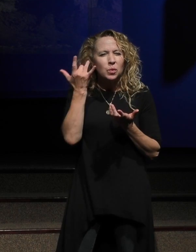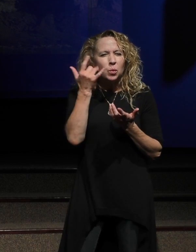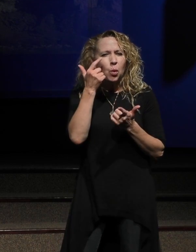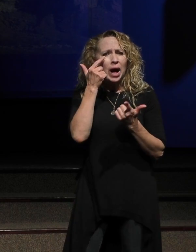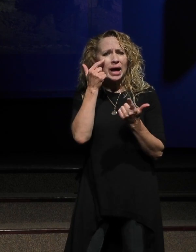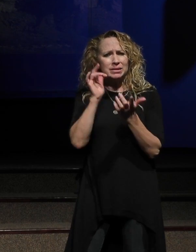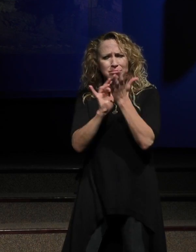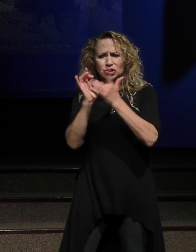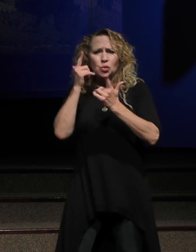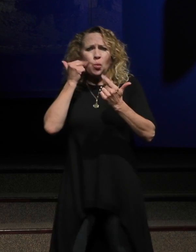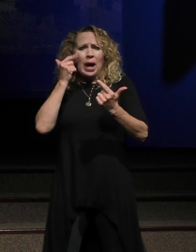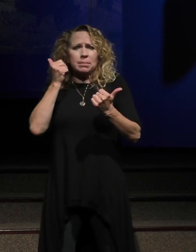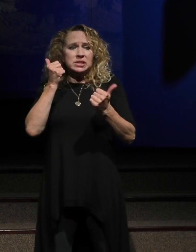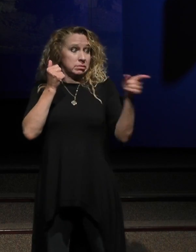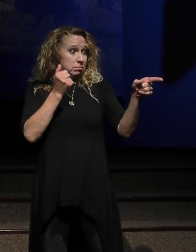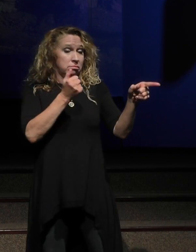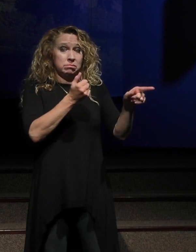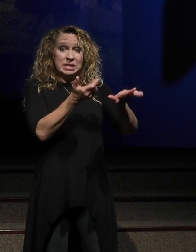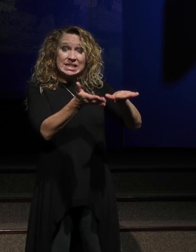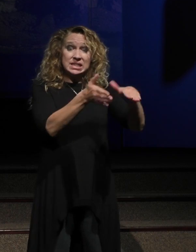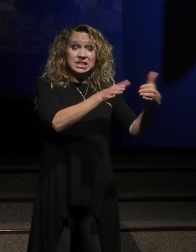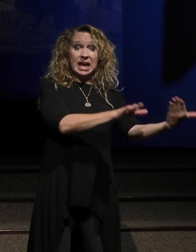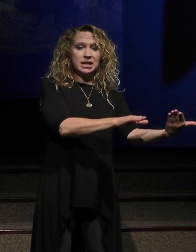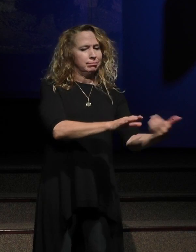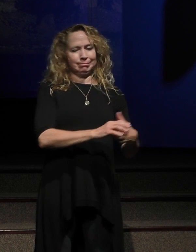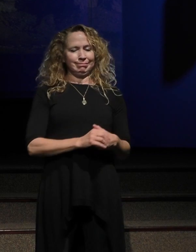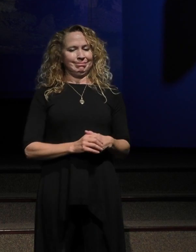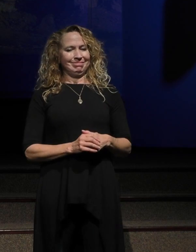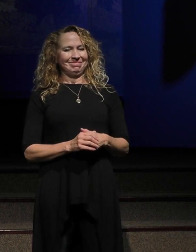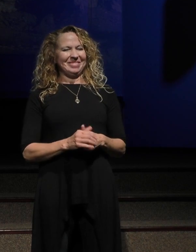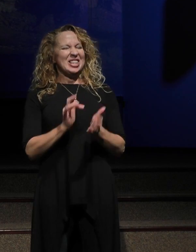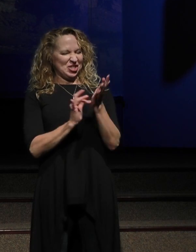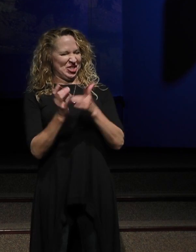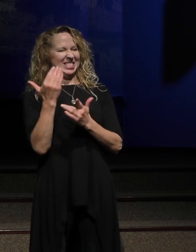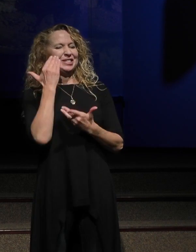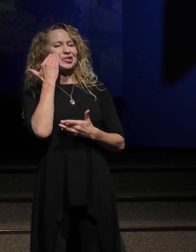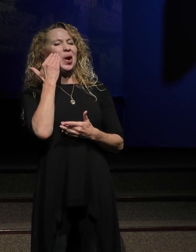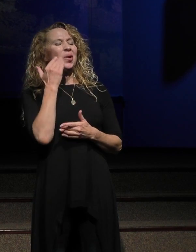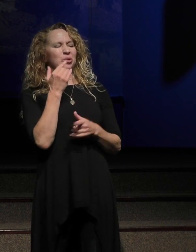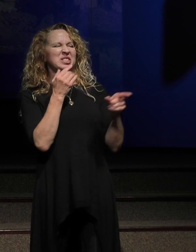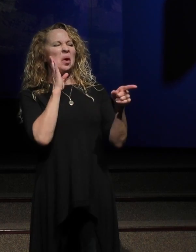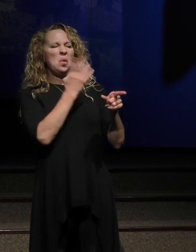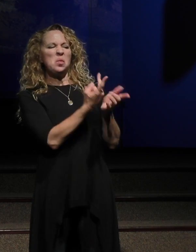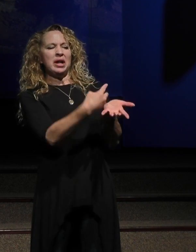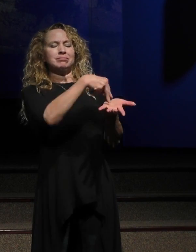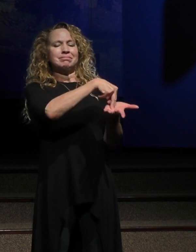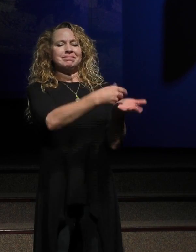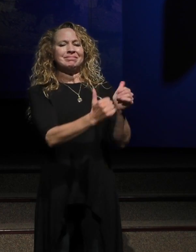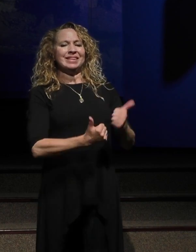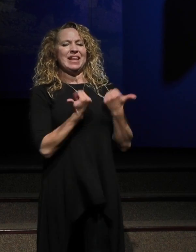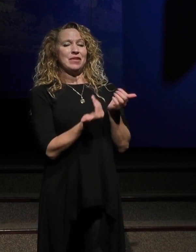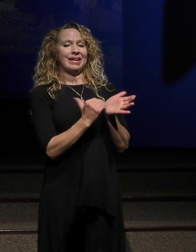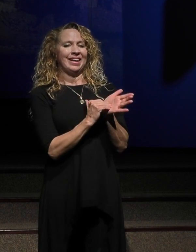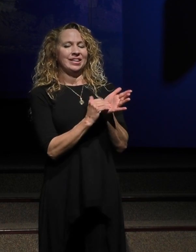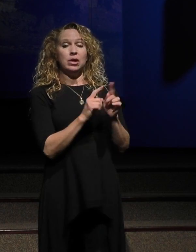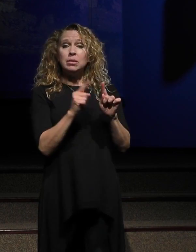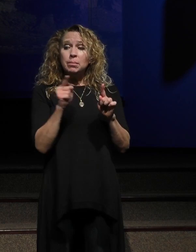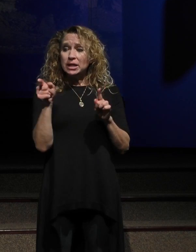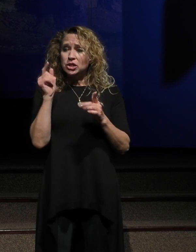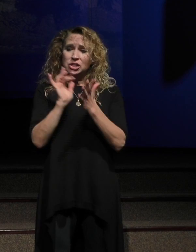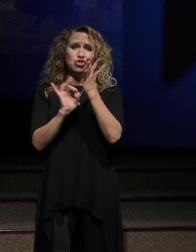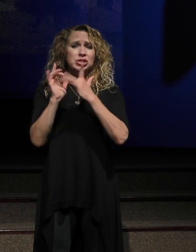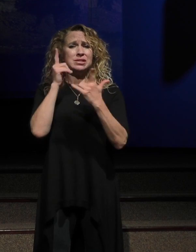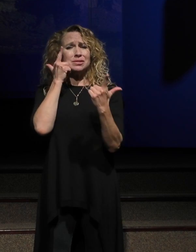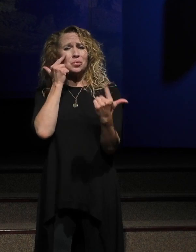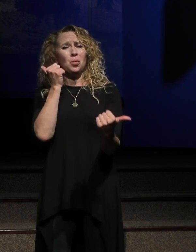Lazarus had died? No, because Jesus knows he's going to bring him back. I think the reason that Jesus wept was